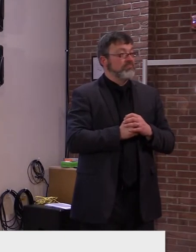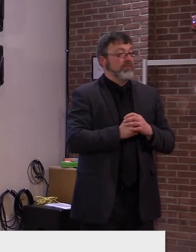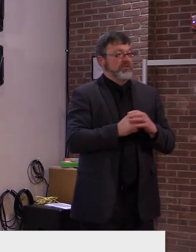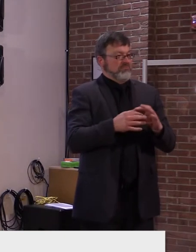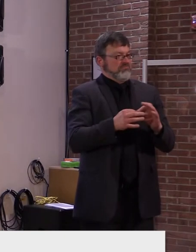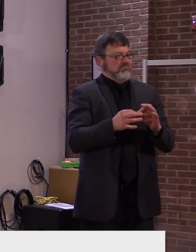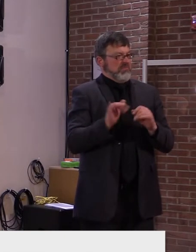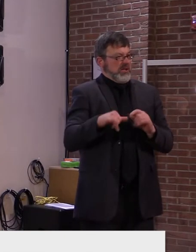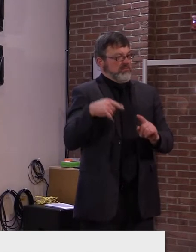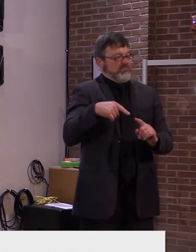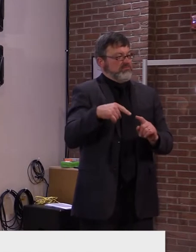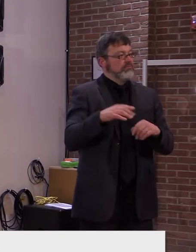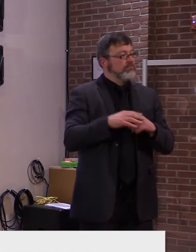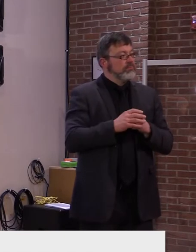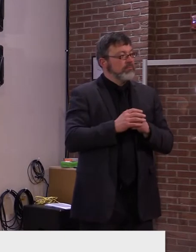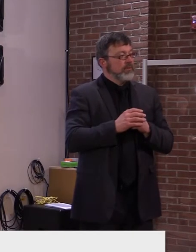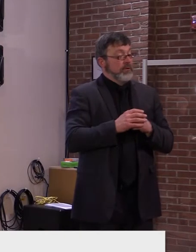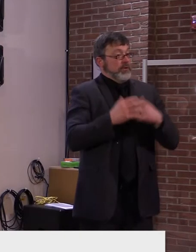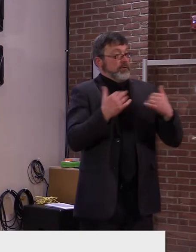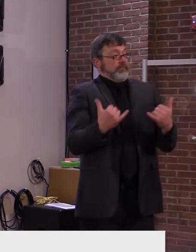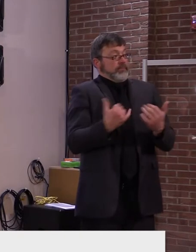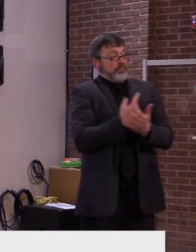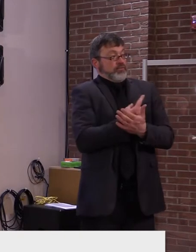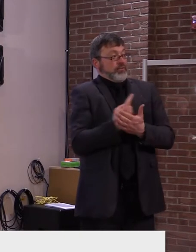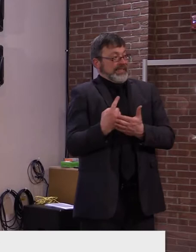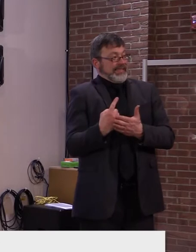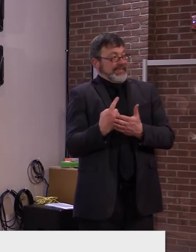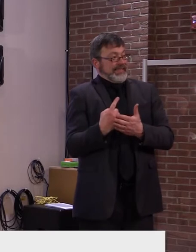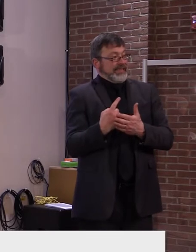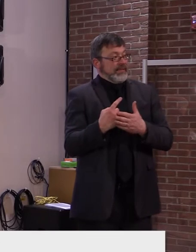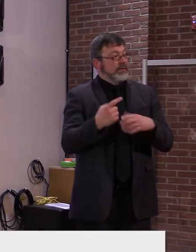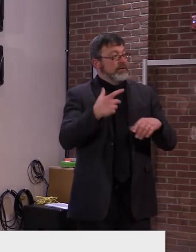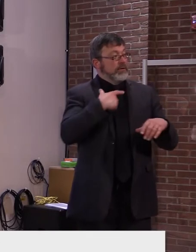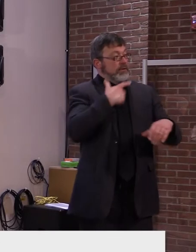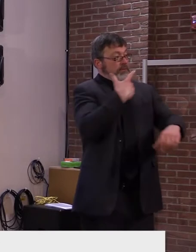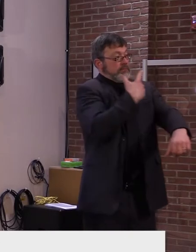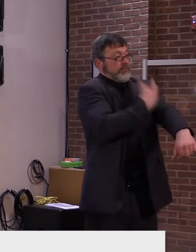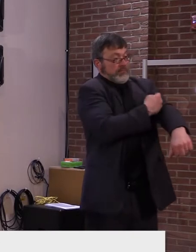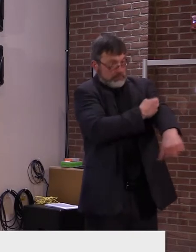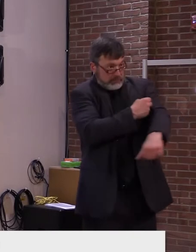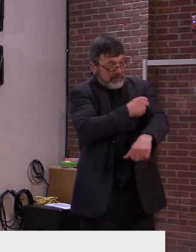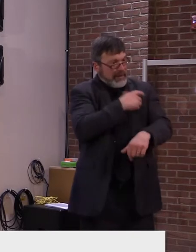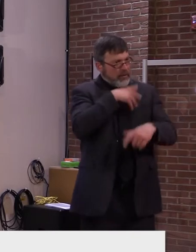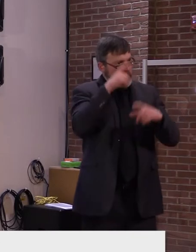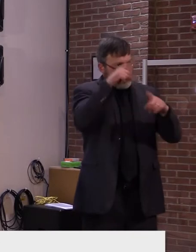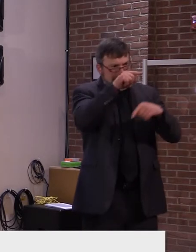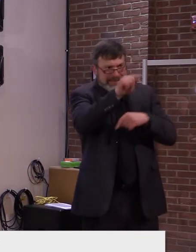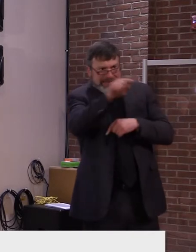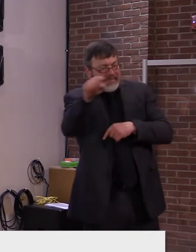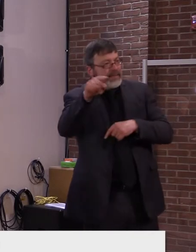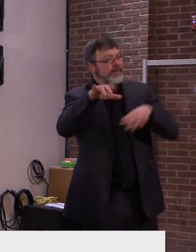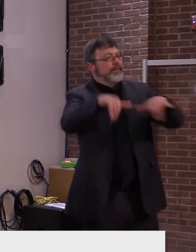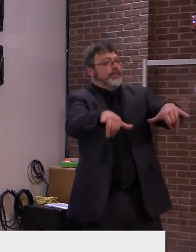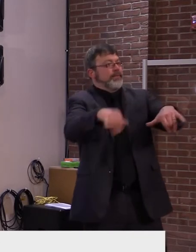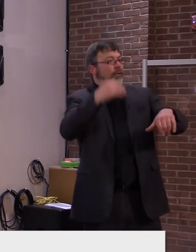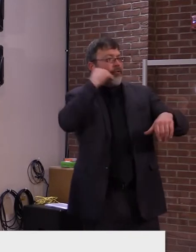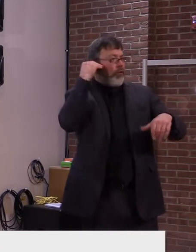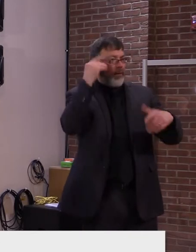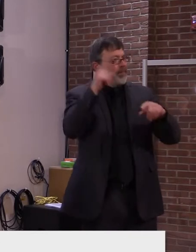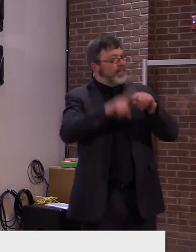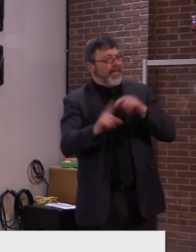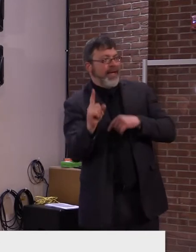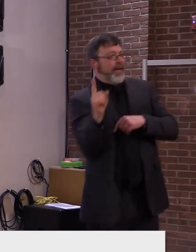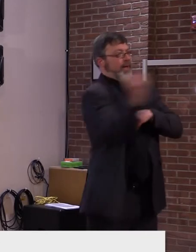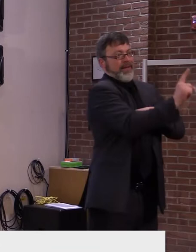This week vaccinations for homebound individuals will occur in every Vermont county. Our planned